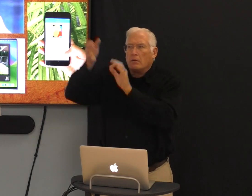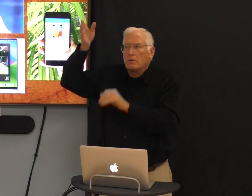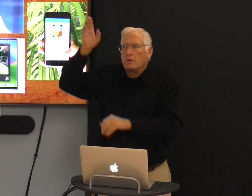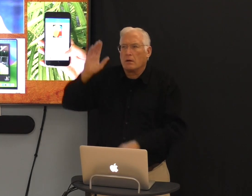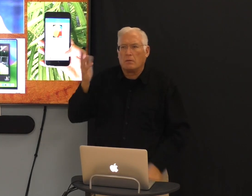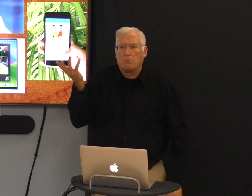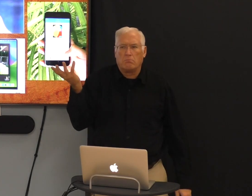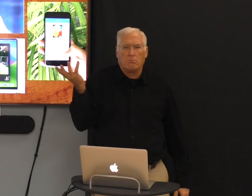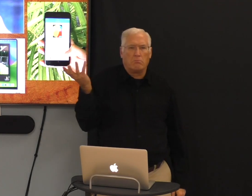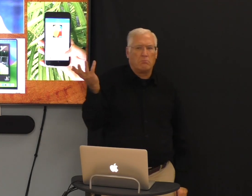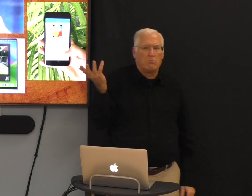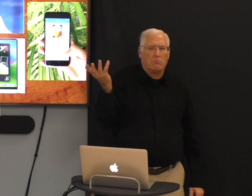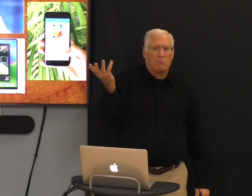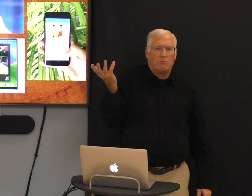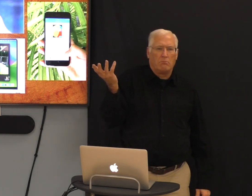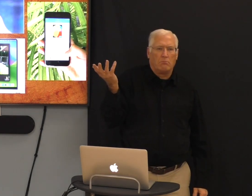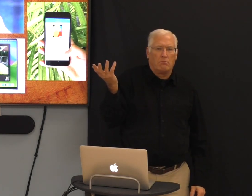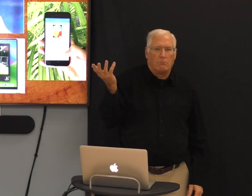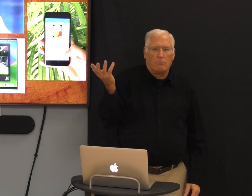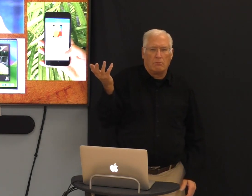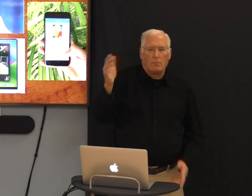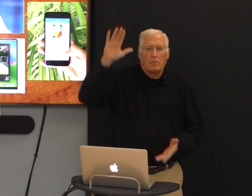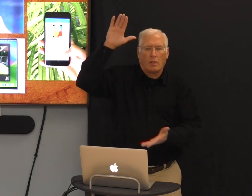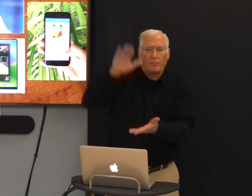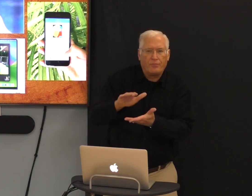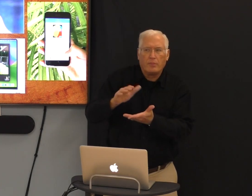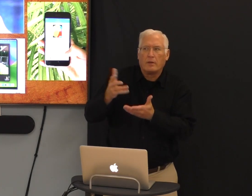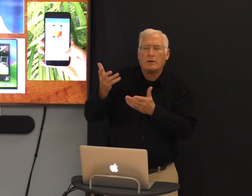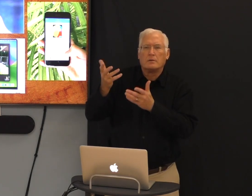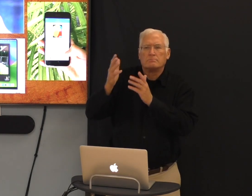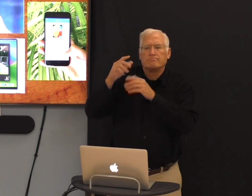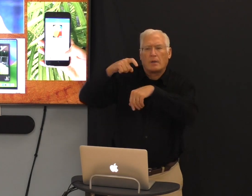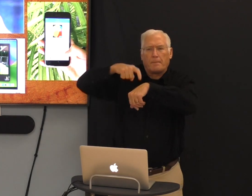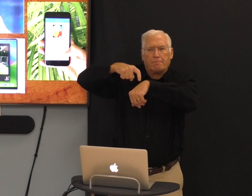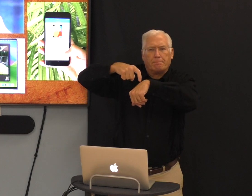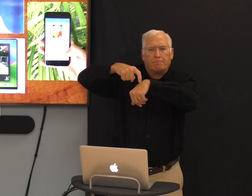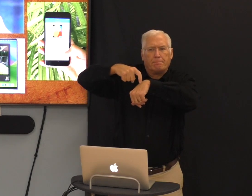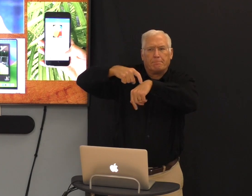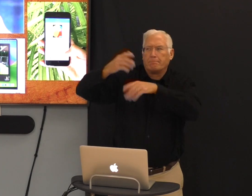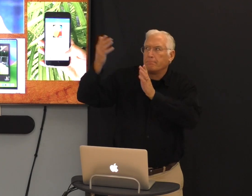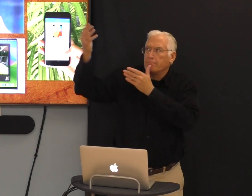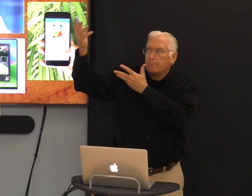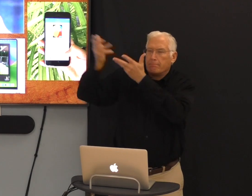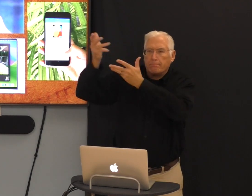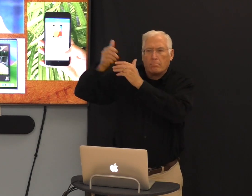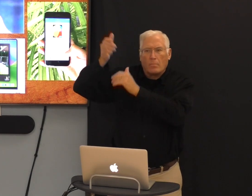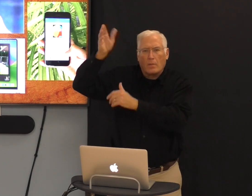Busies our mind. And we have less time for God.